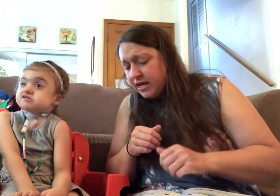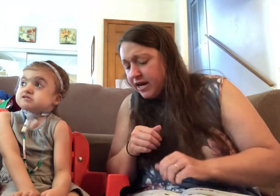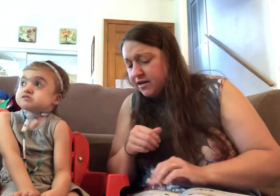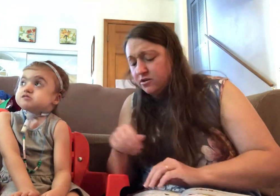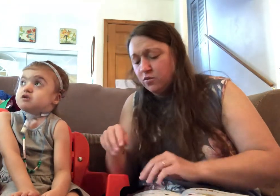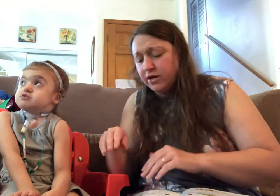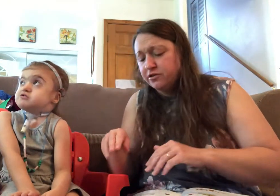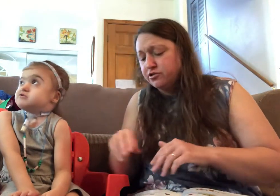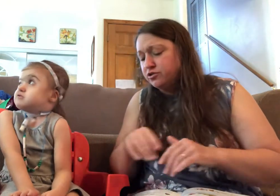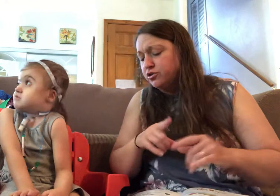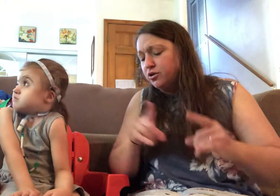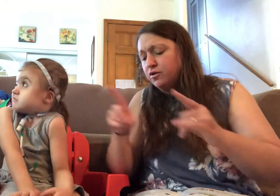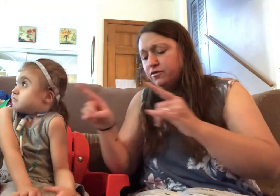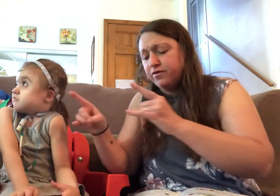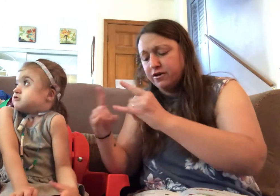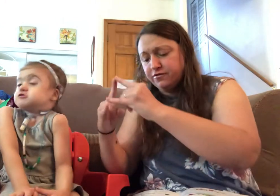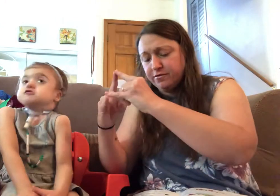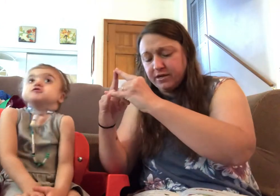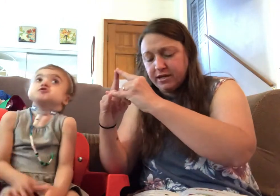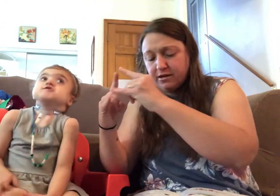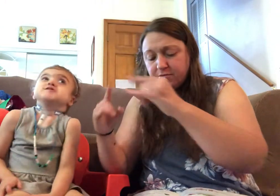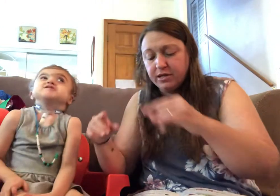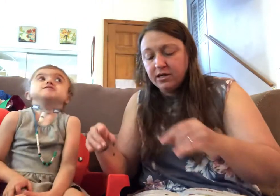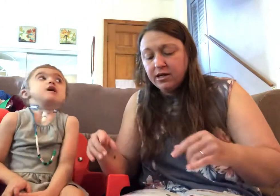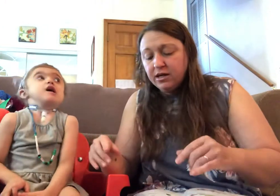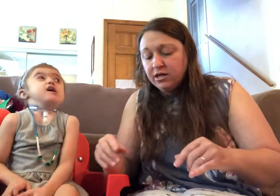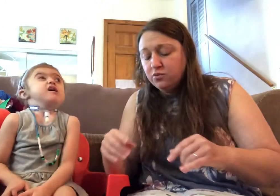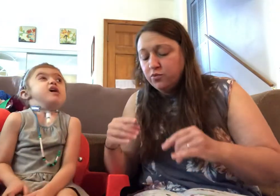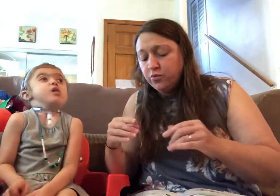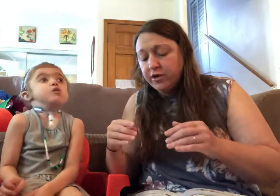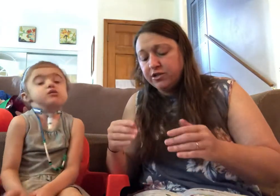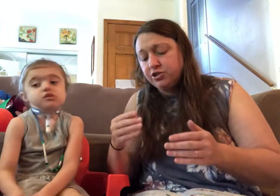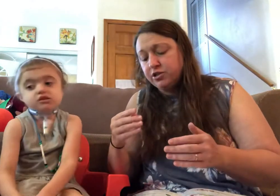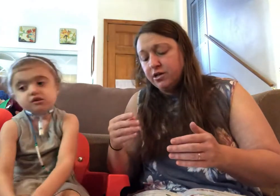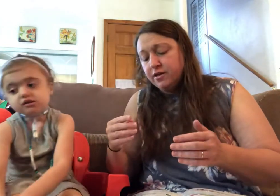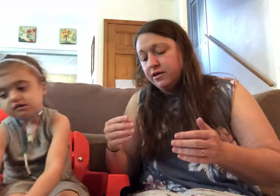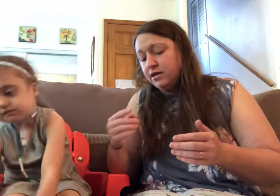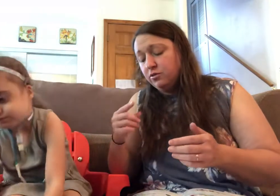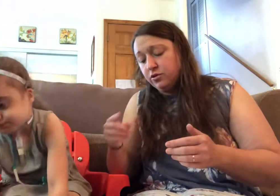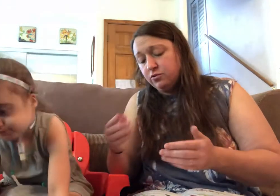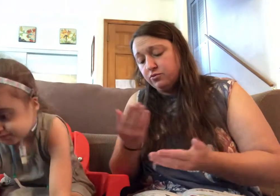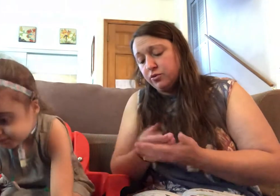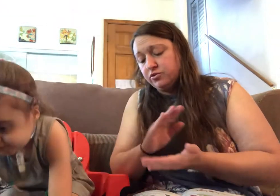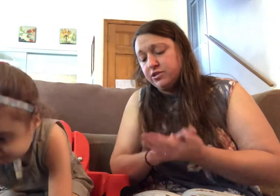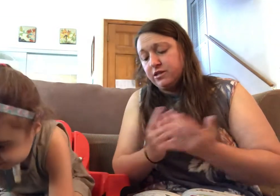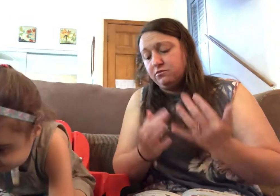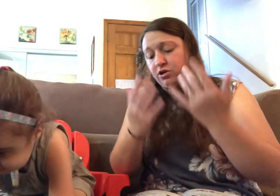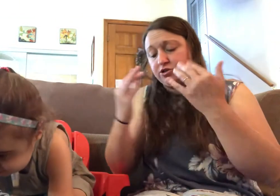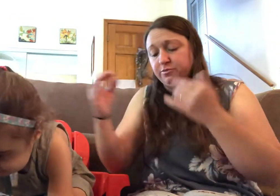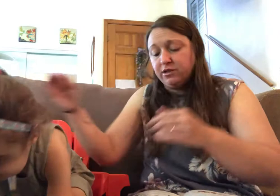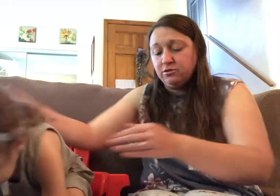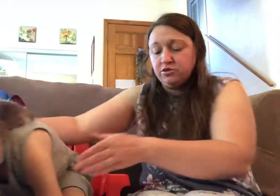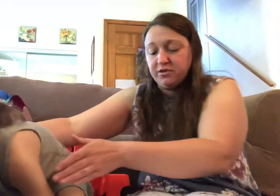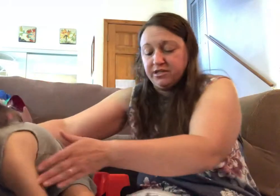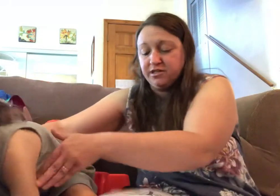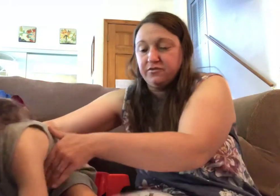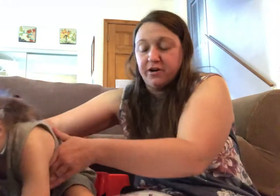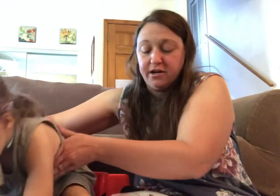hadn't wandered so far from camp. He wished he were roasting marshmallows with his friend.